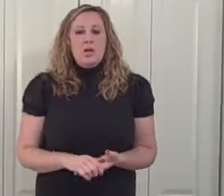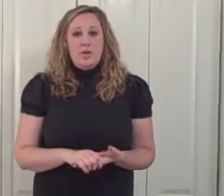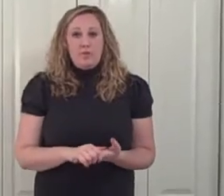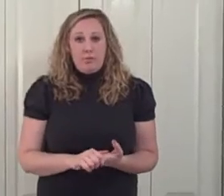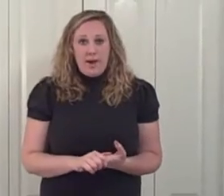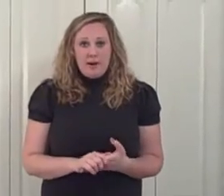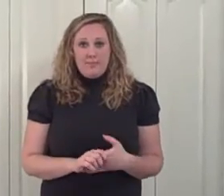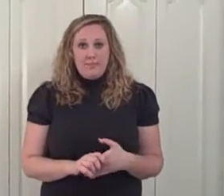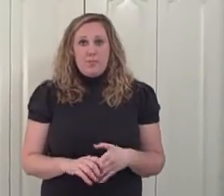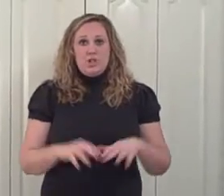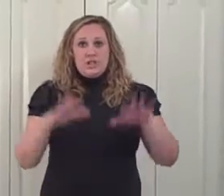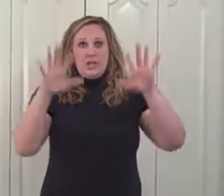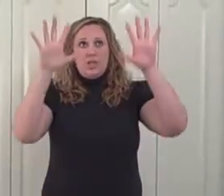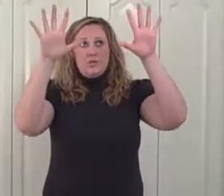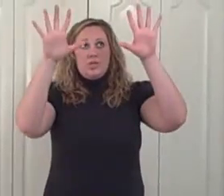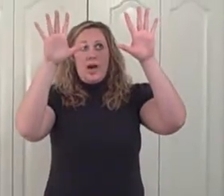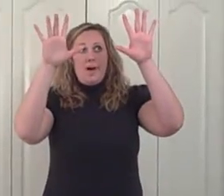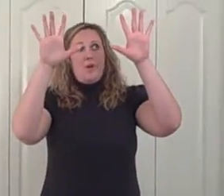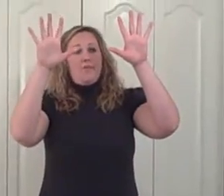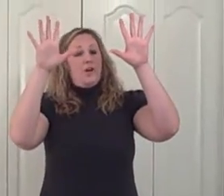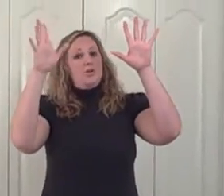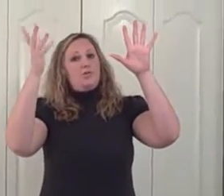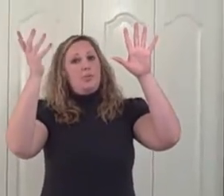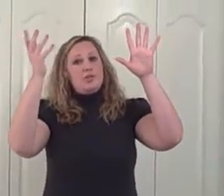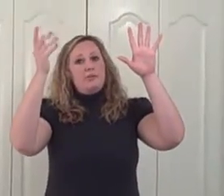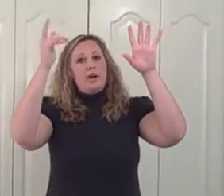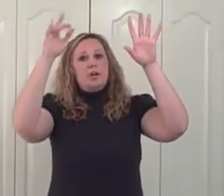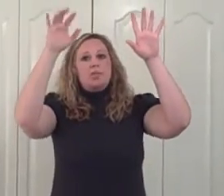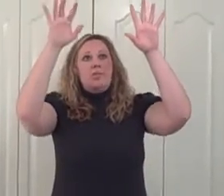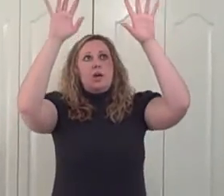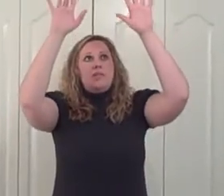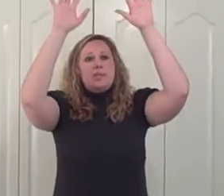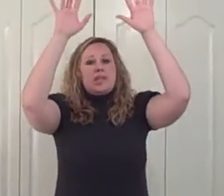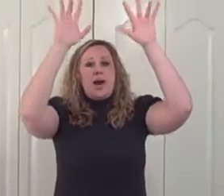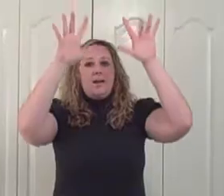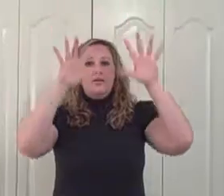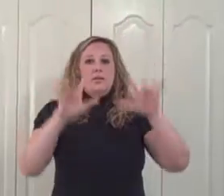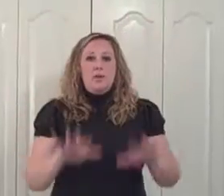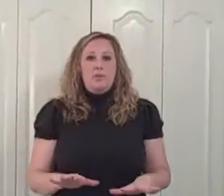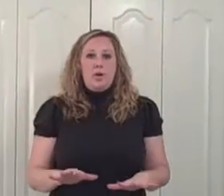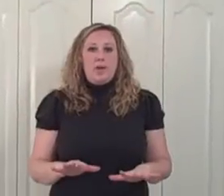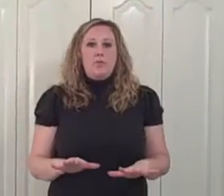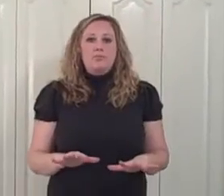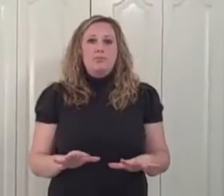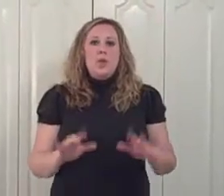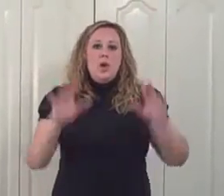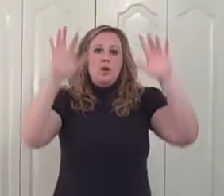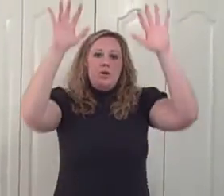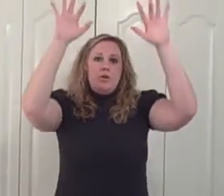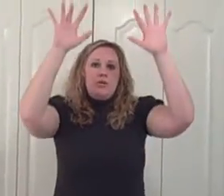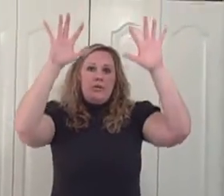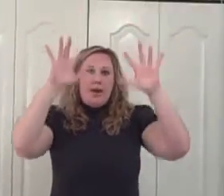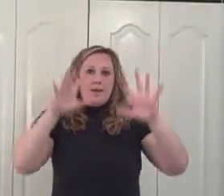And for rain, we're just going to use our fingers to represent rain drops coming down from the sky and bring them down. Rain.